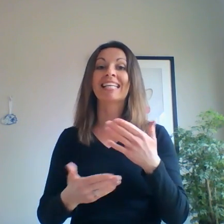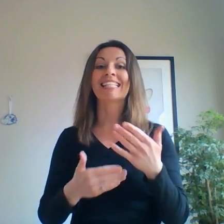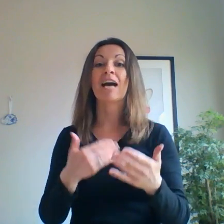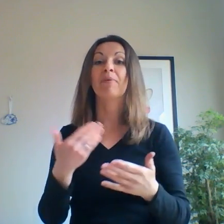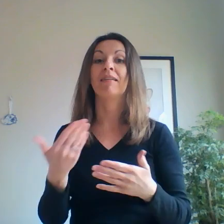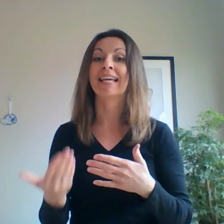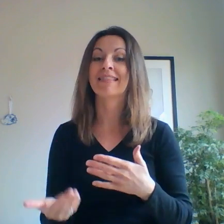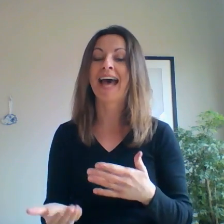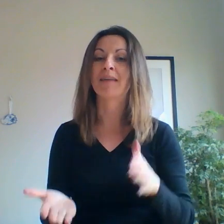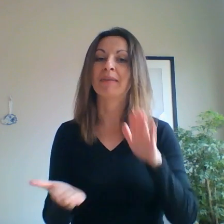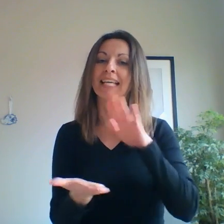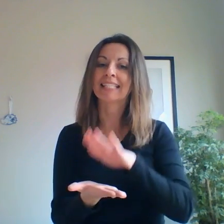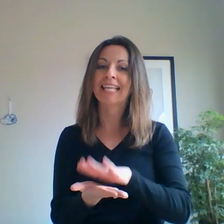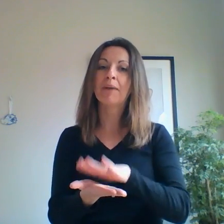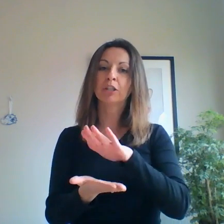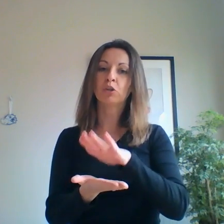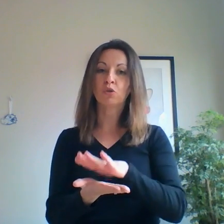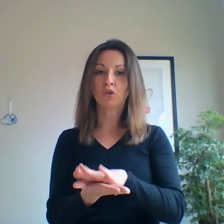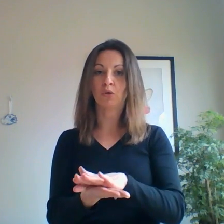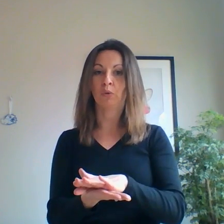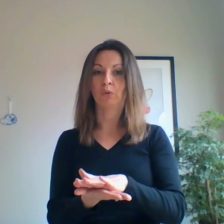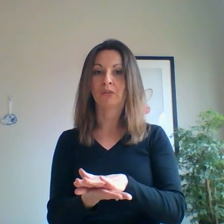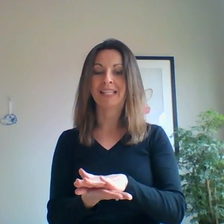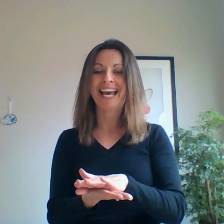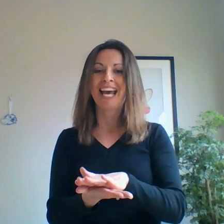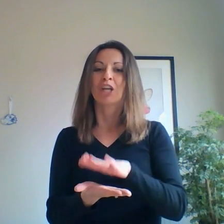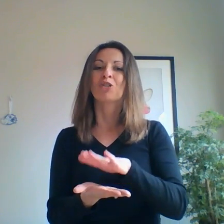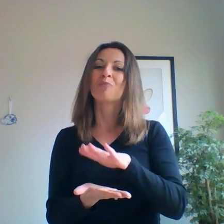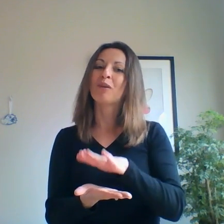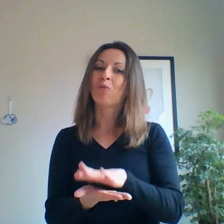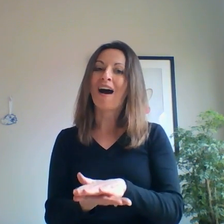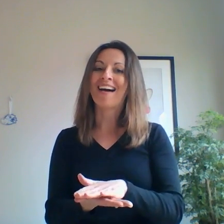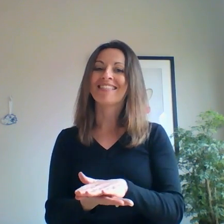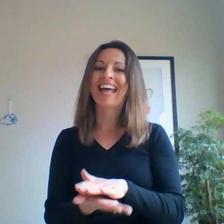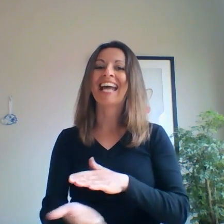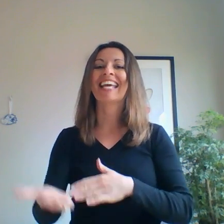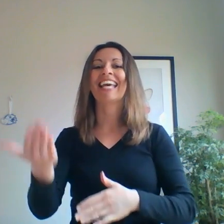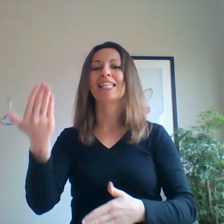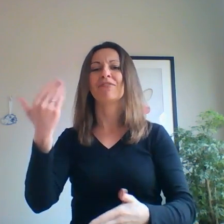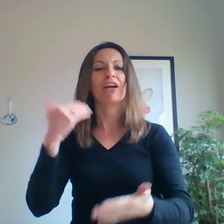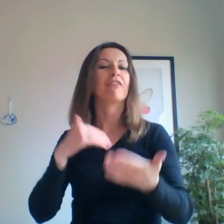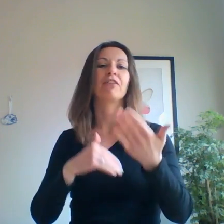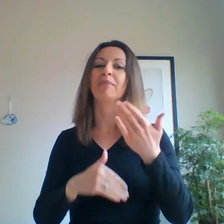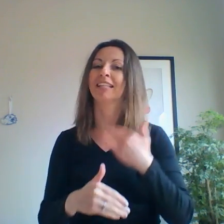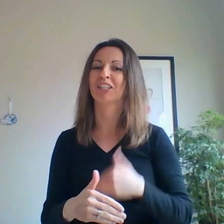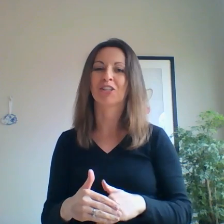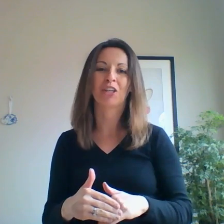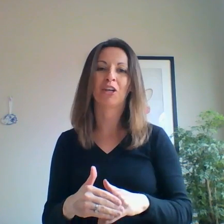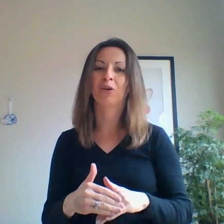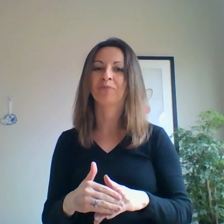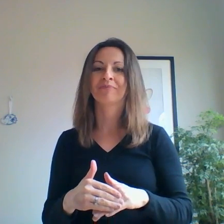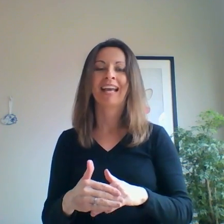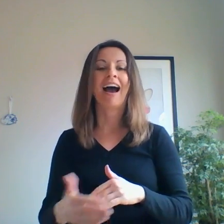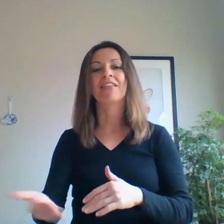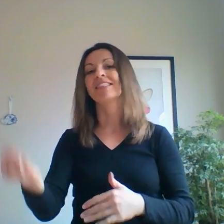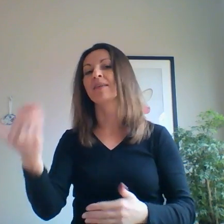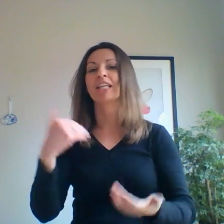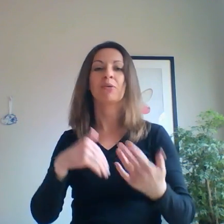example like that but the example you choose should be one that is very familiar to you. Either something you